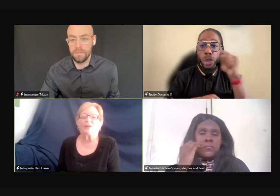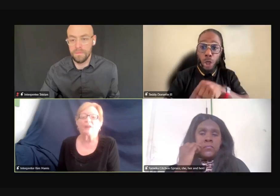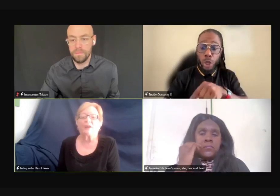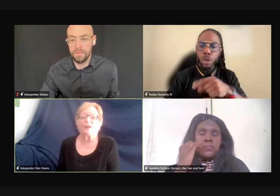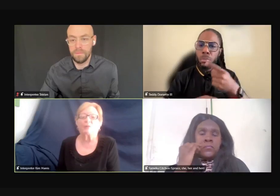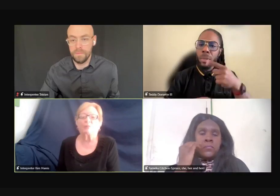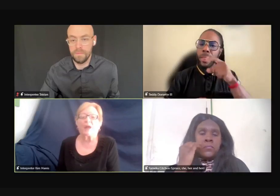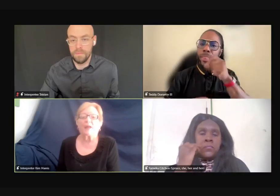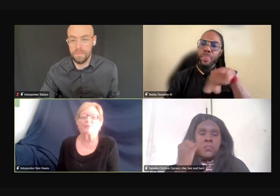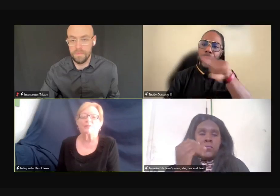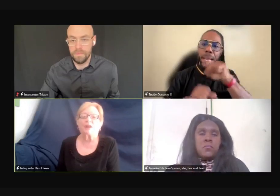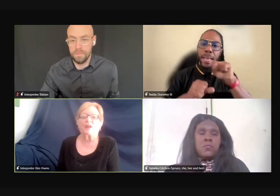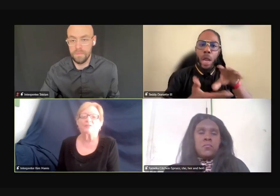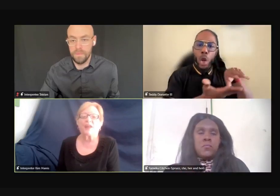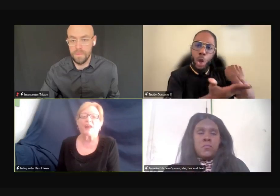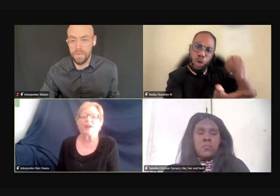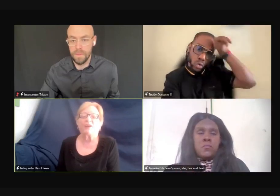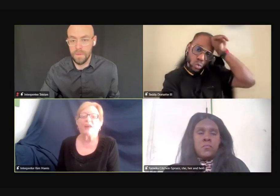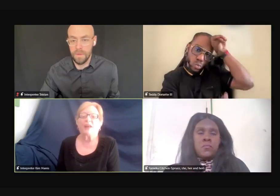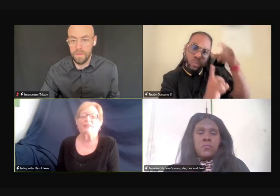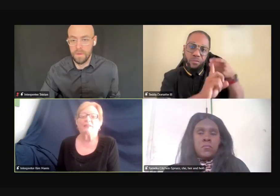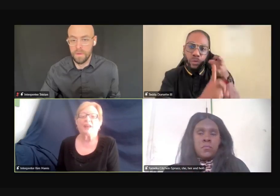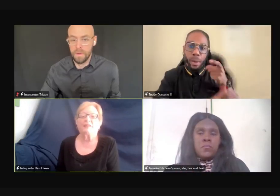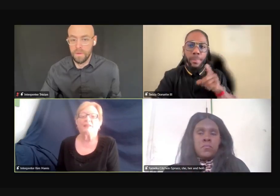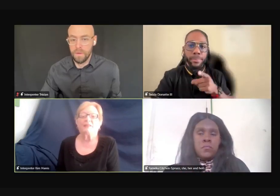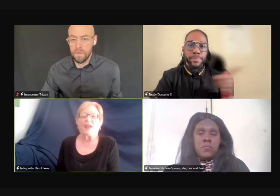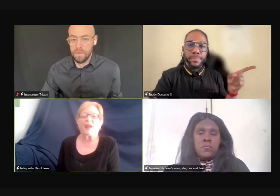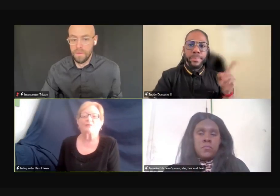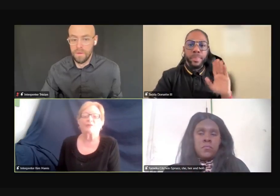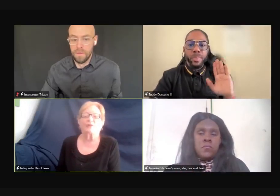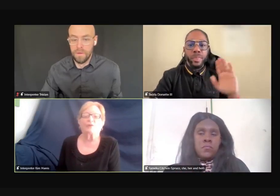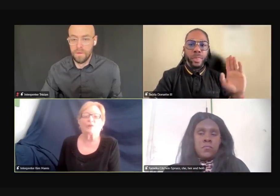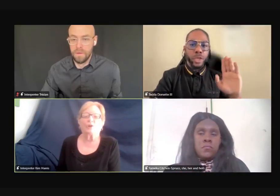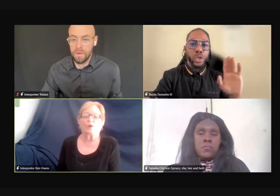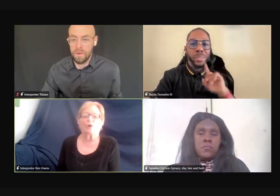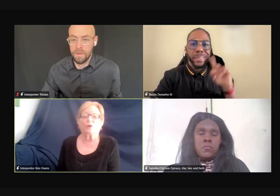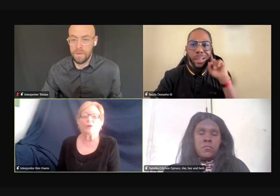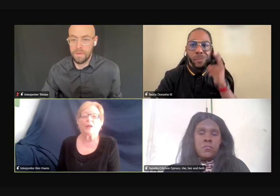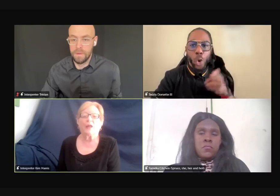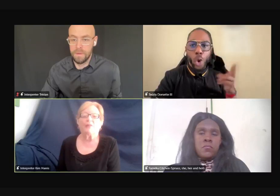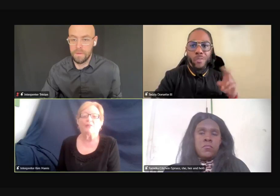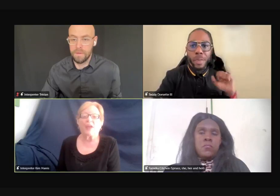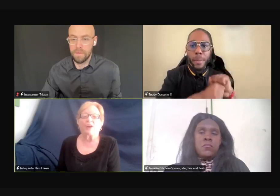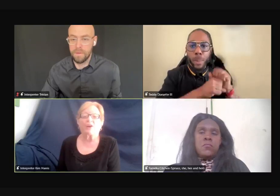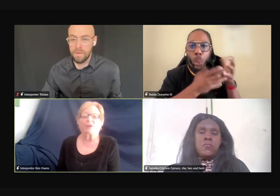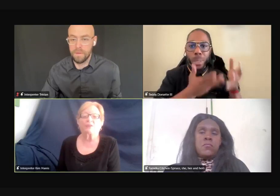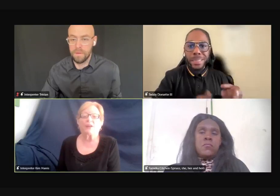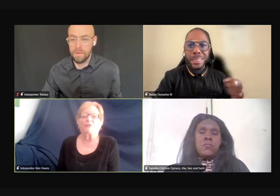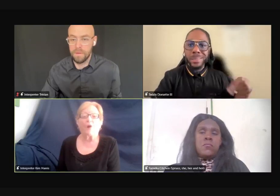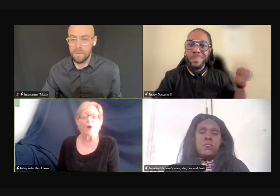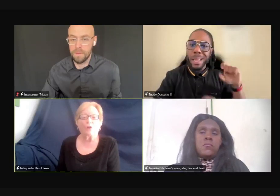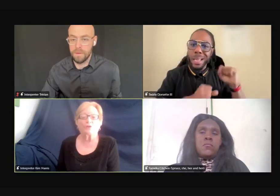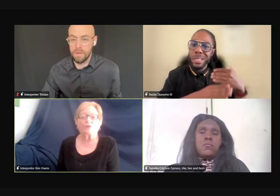or hard of hearing or blind person that's there, But then they have to learn their culture, then